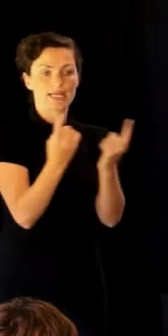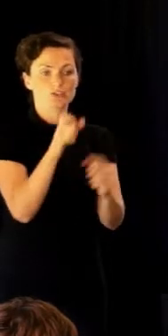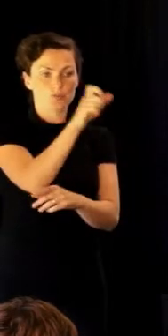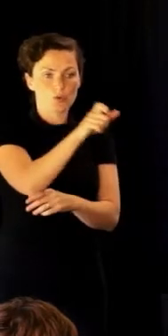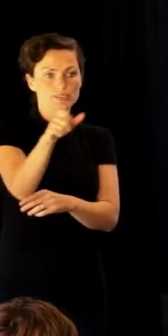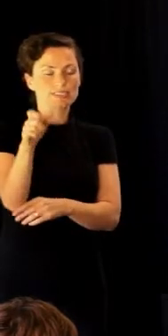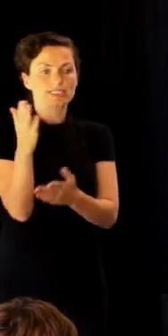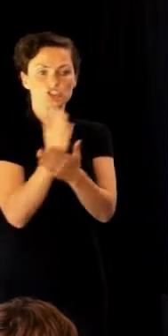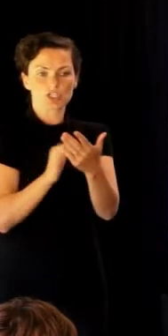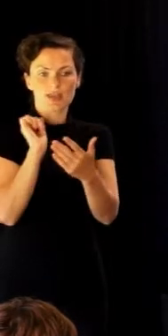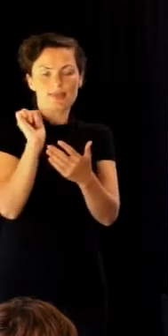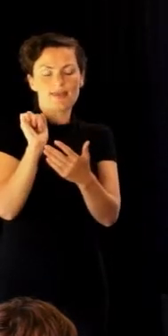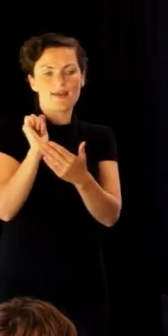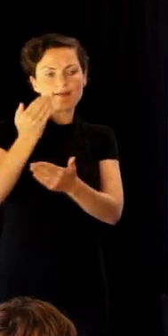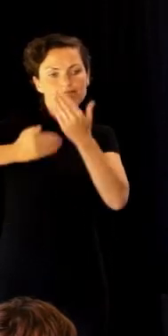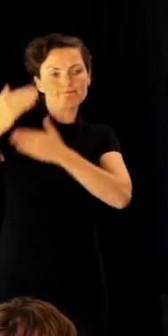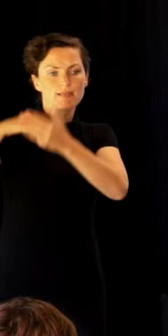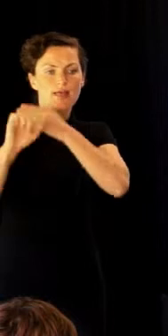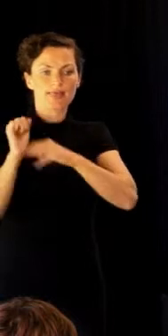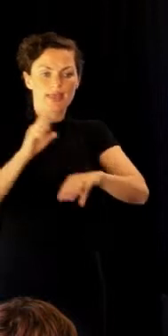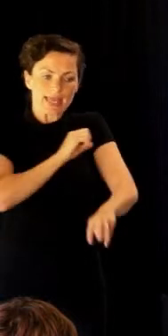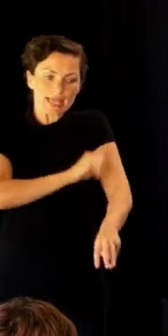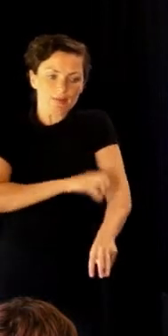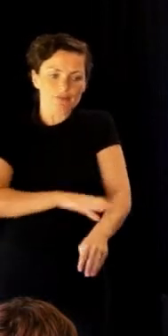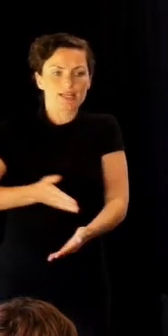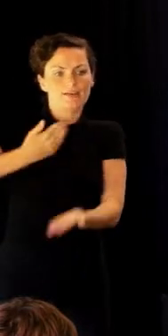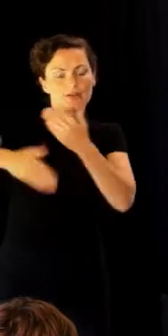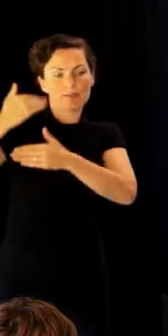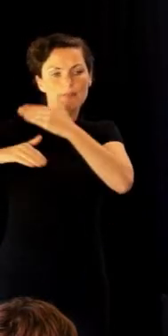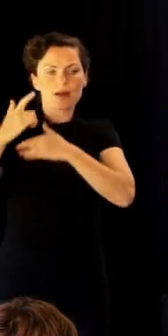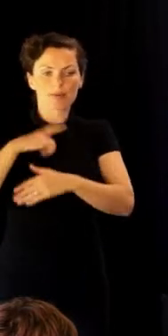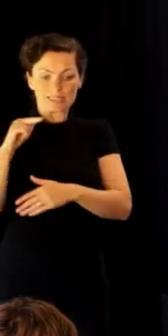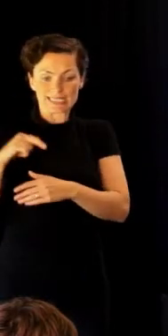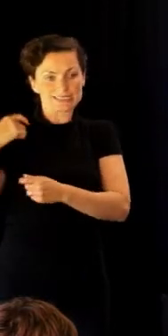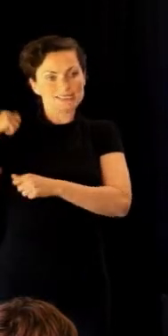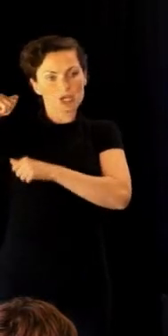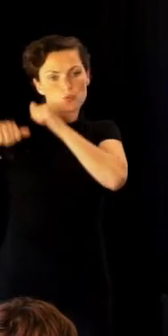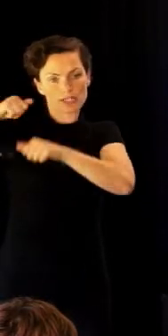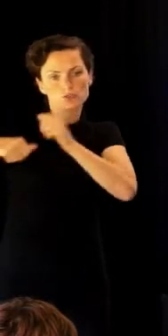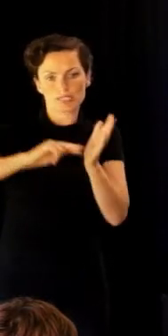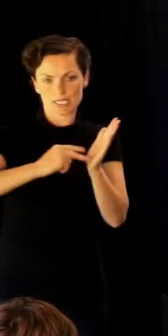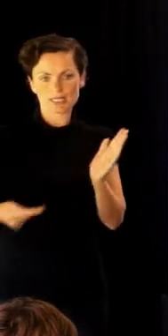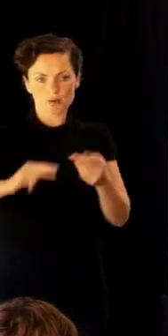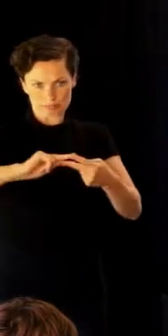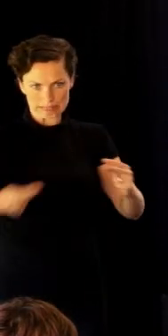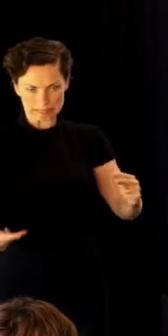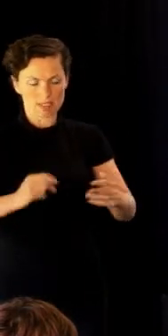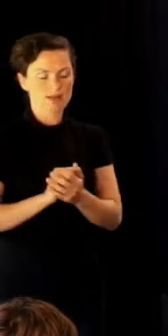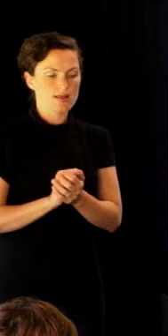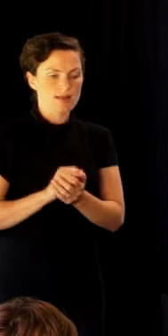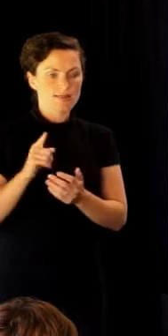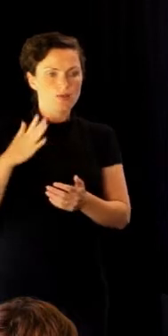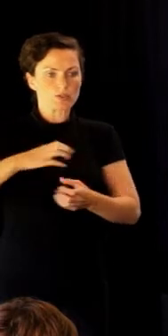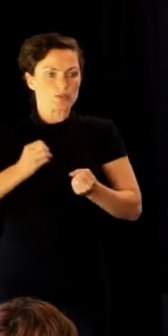to share their whakapapa, their haemophilia whakapapa, because haemophilia is hereditary, express their personal